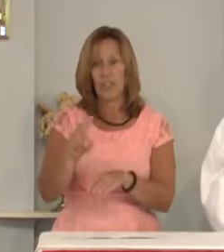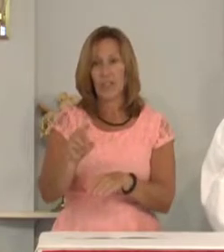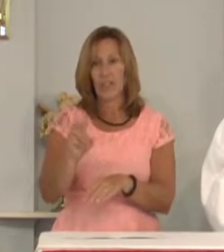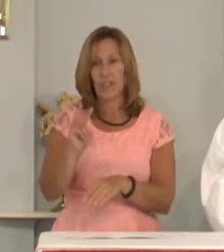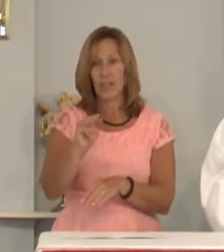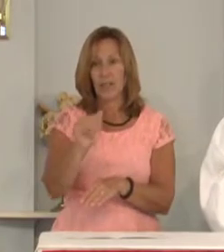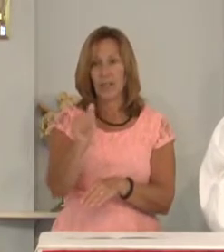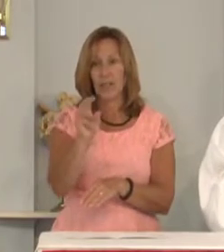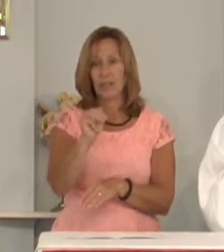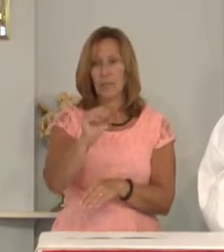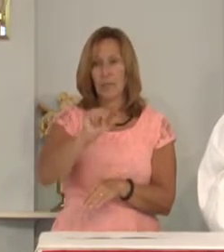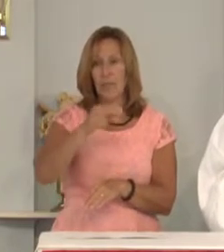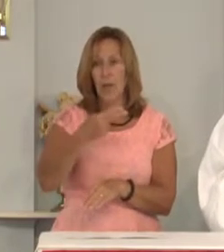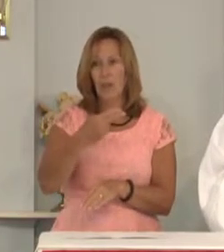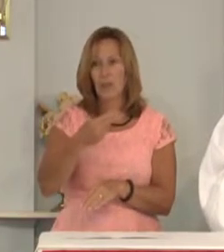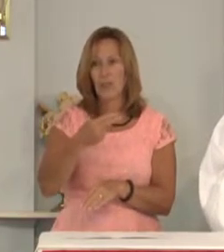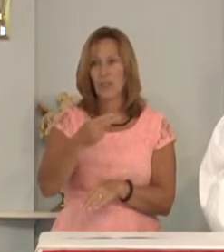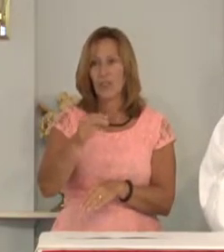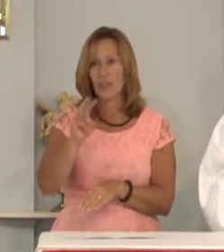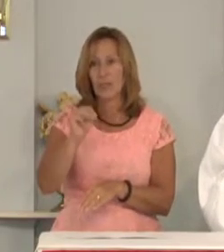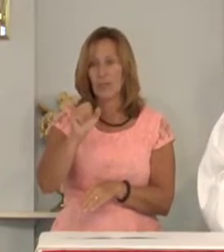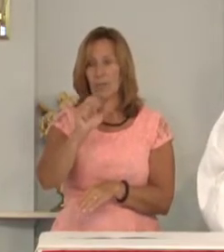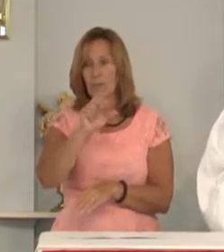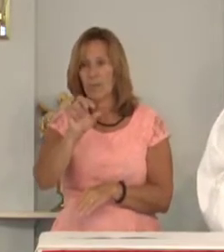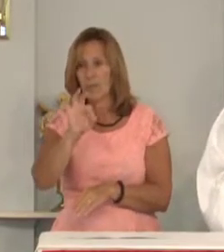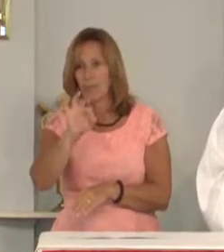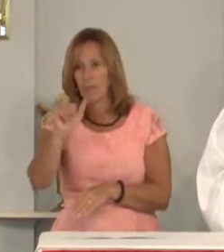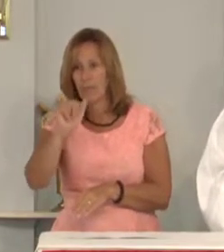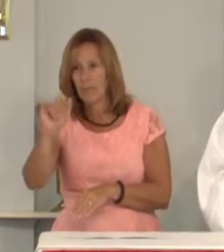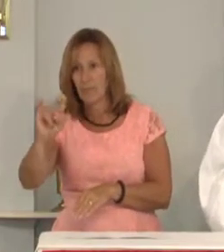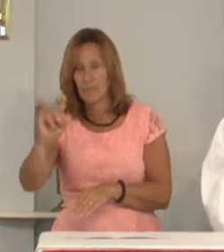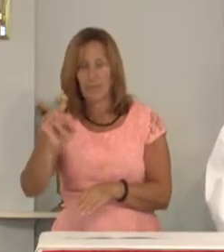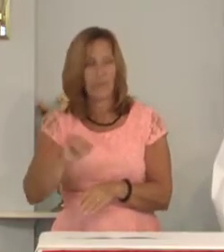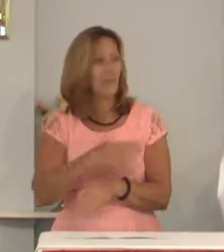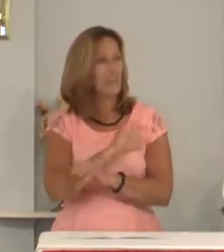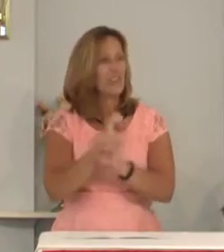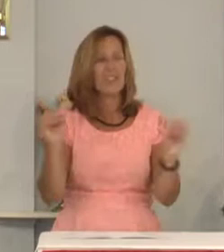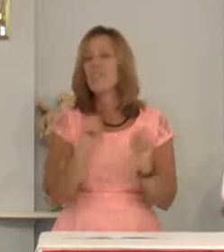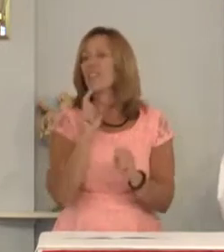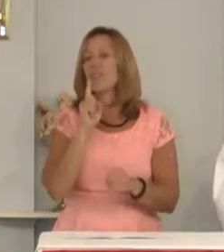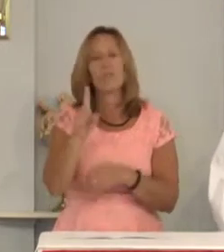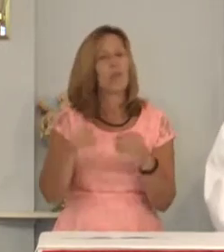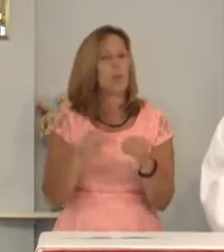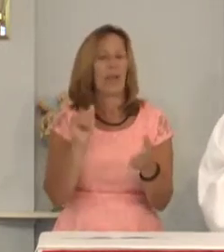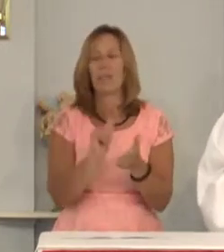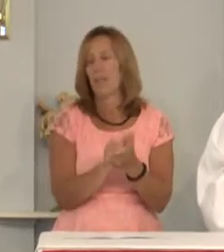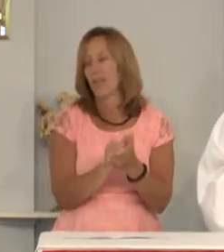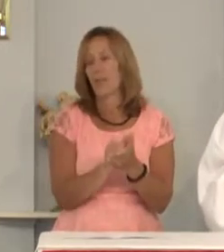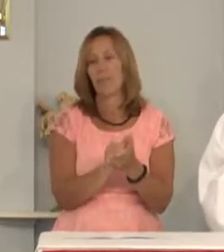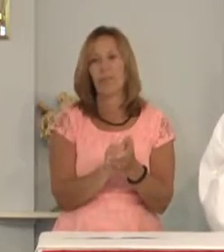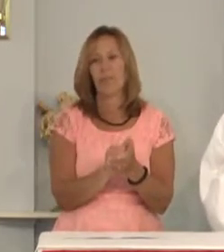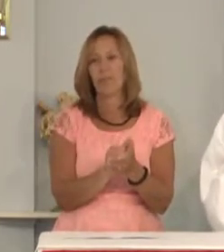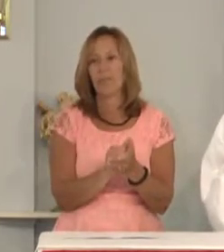reality TV. There's nothing real about it.